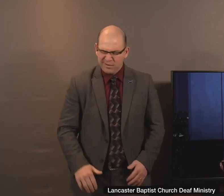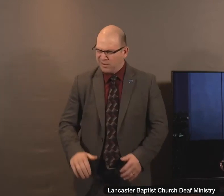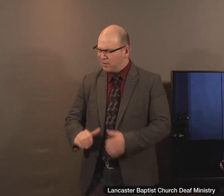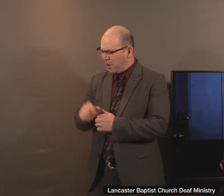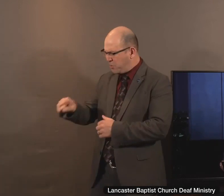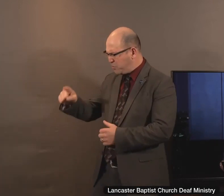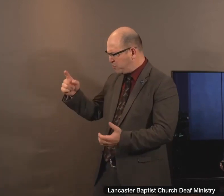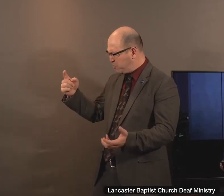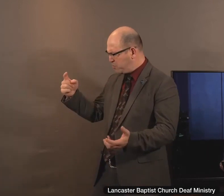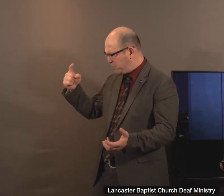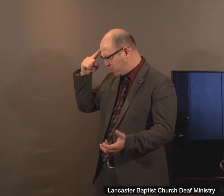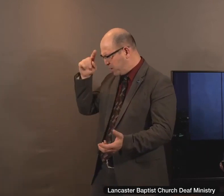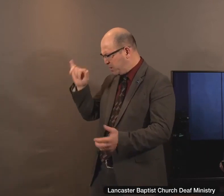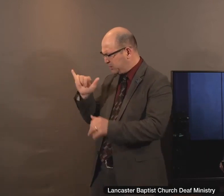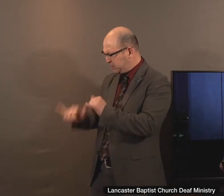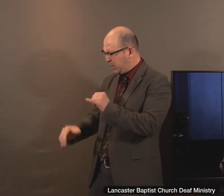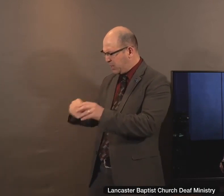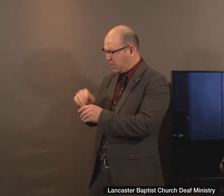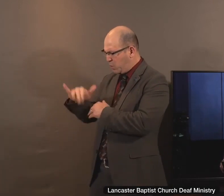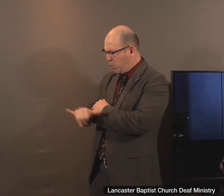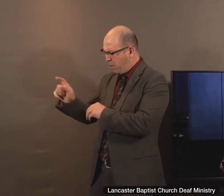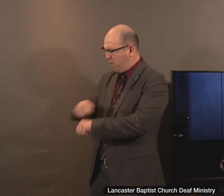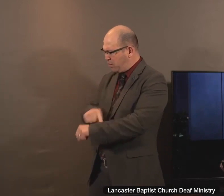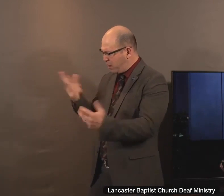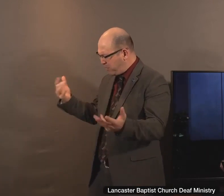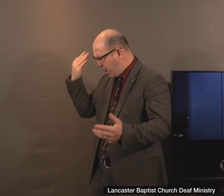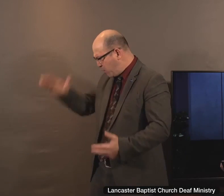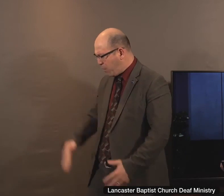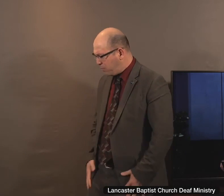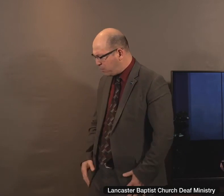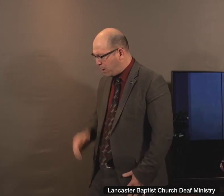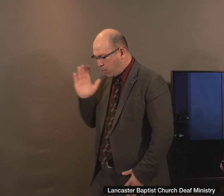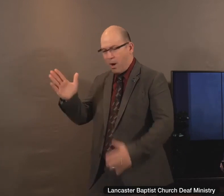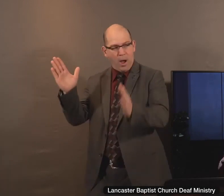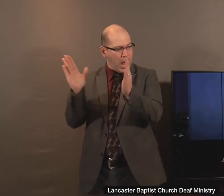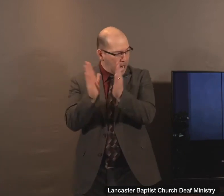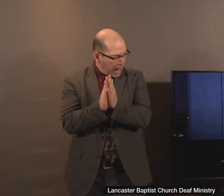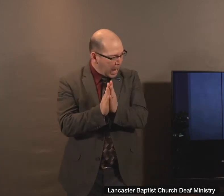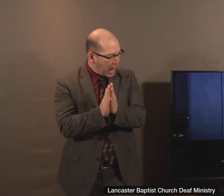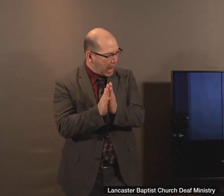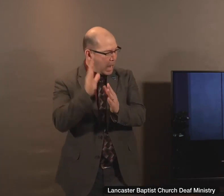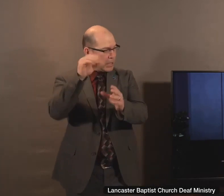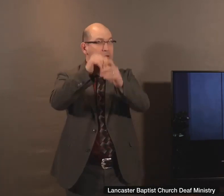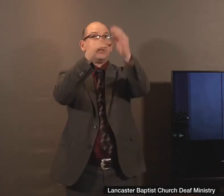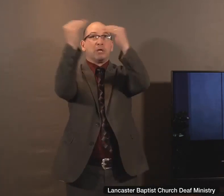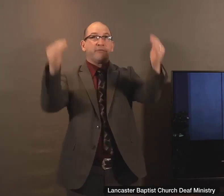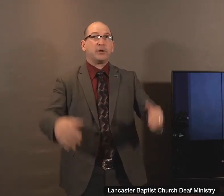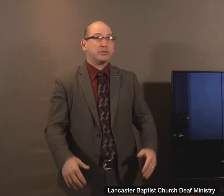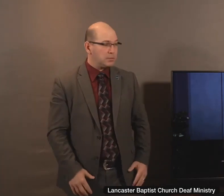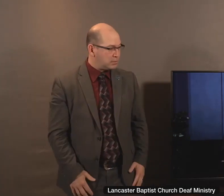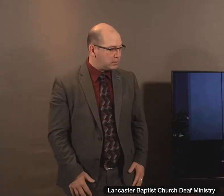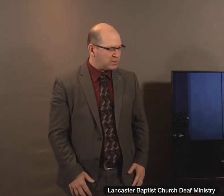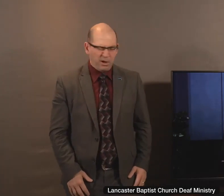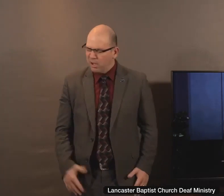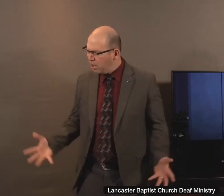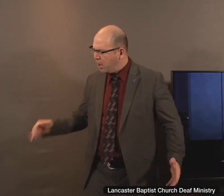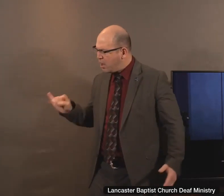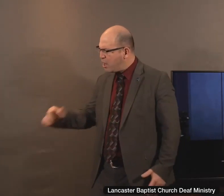in the whale? She said, I don't really know. She said, I'll ask him when I get to heaven. And he said to the woman, well,